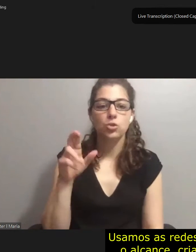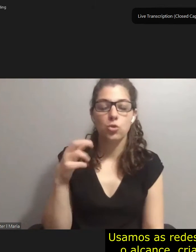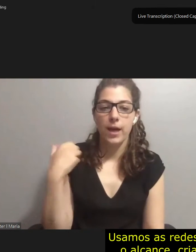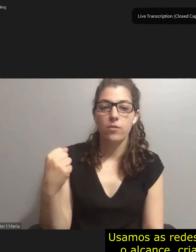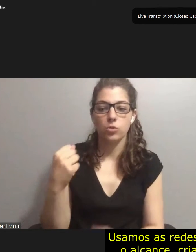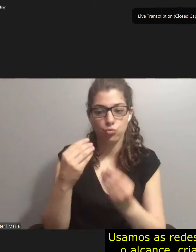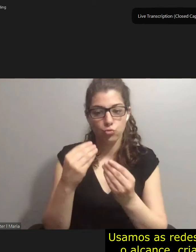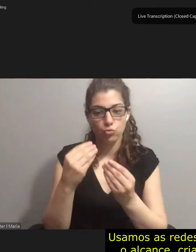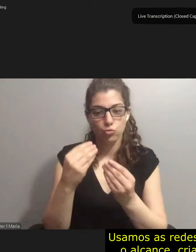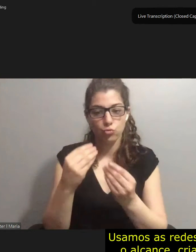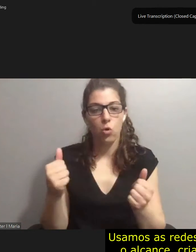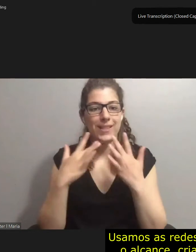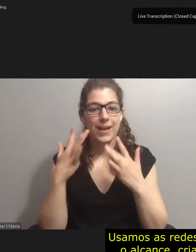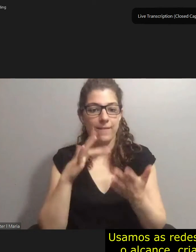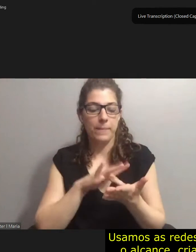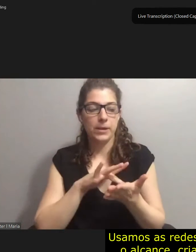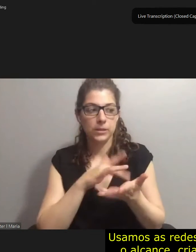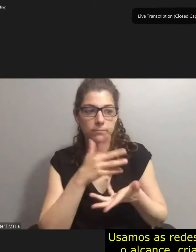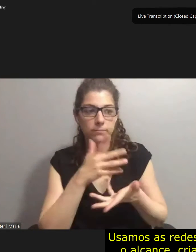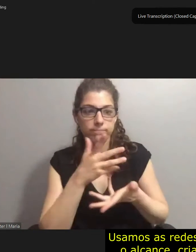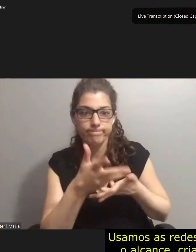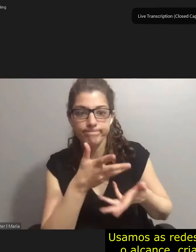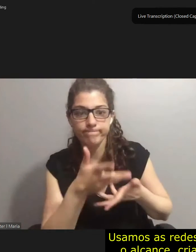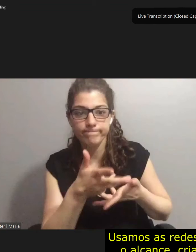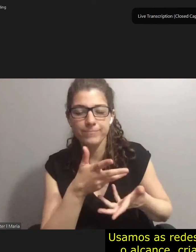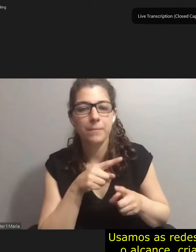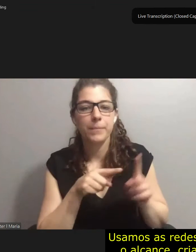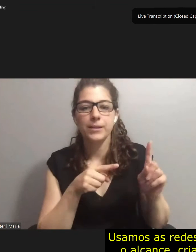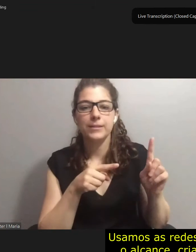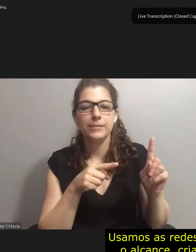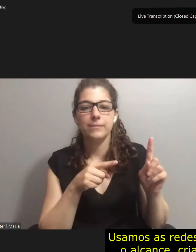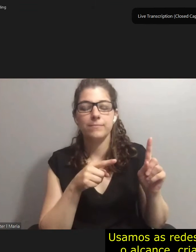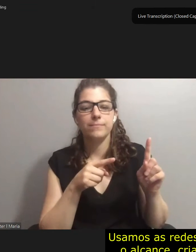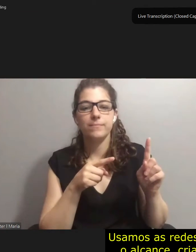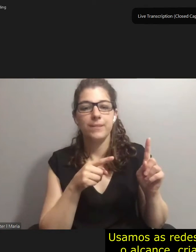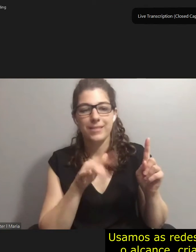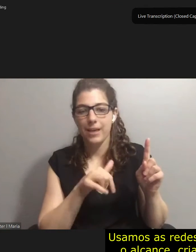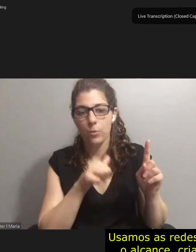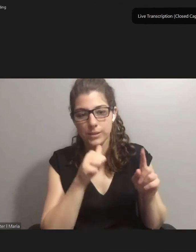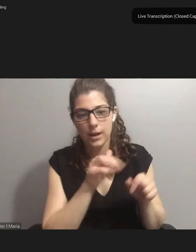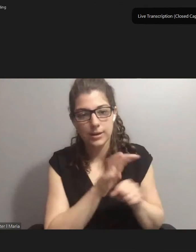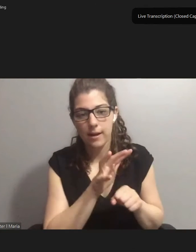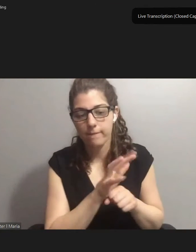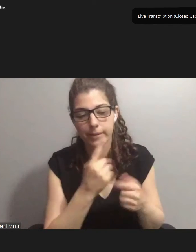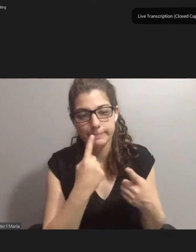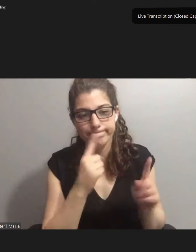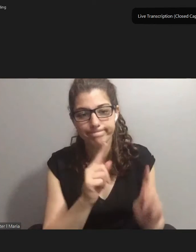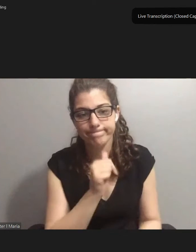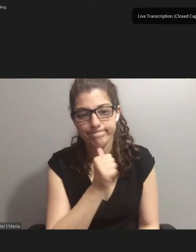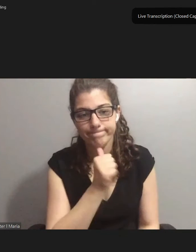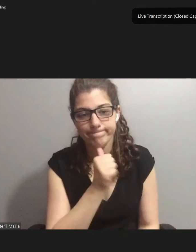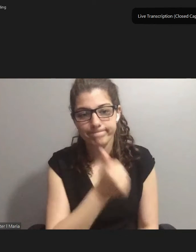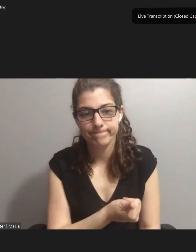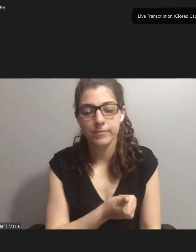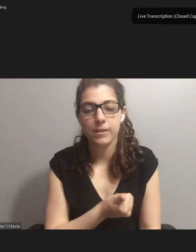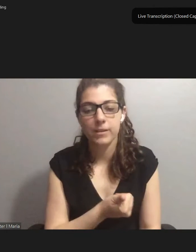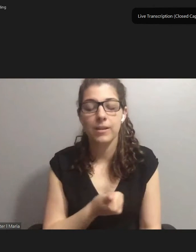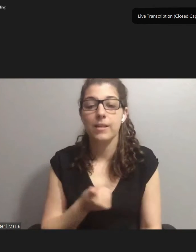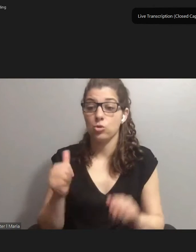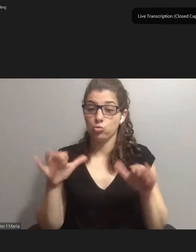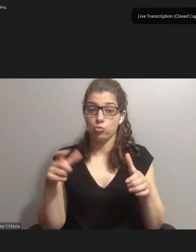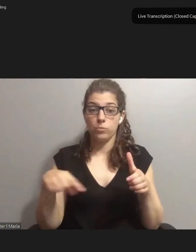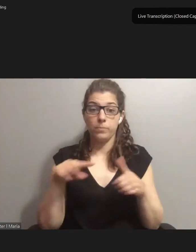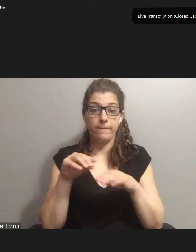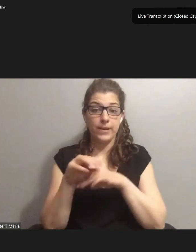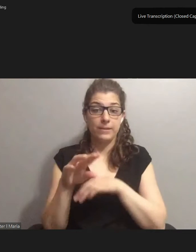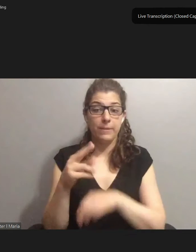medicine's problem, but yet that was not enough. The population affected by